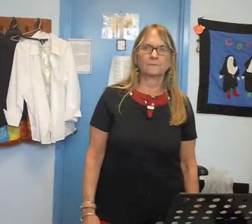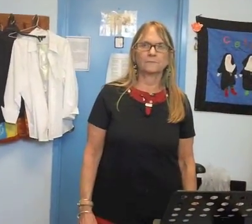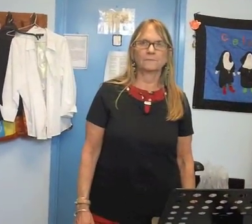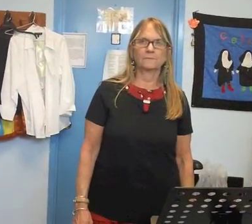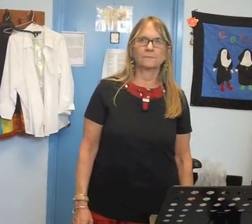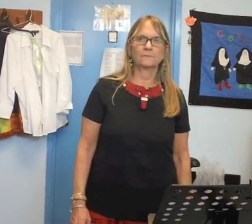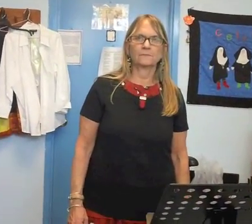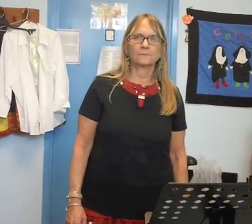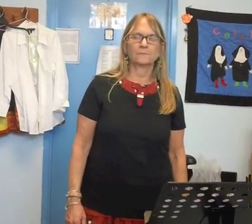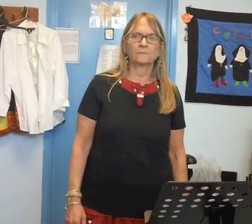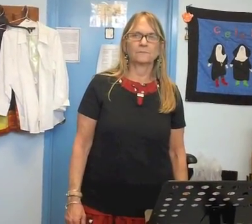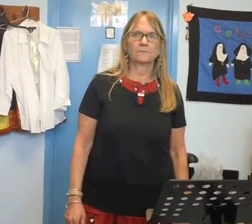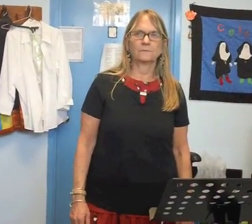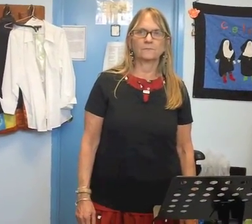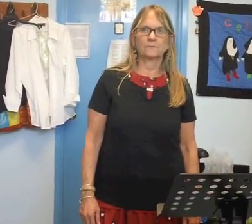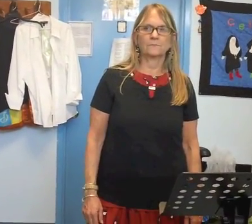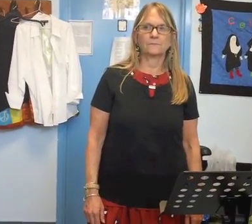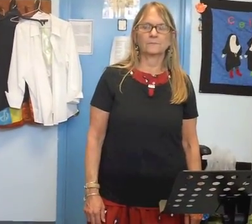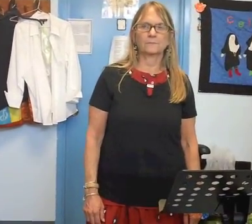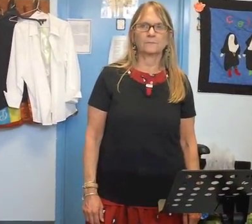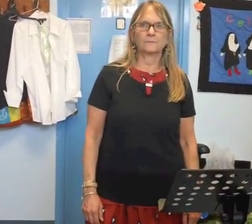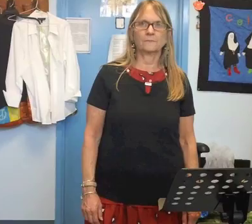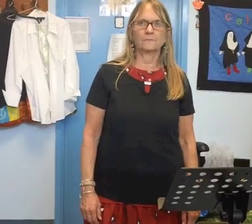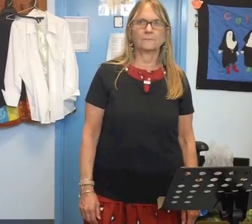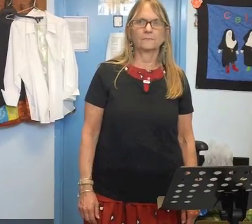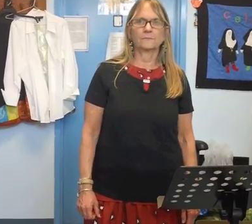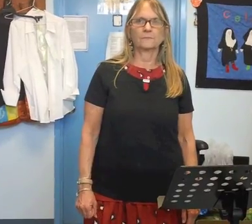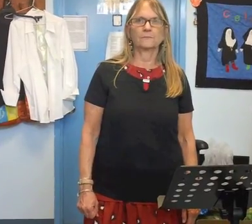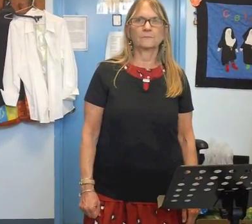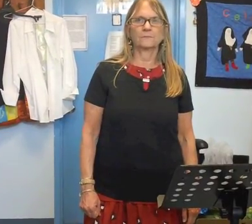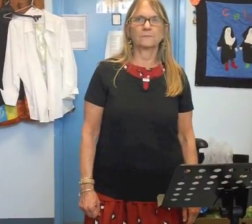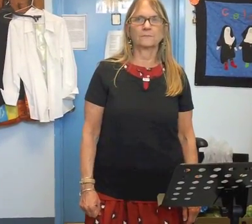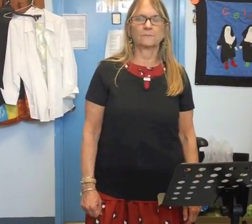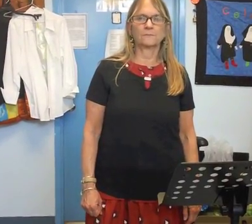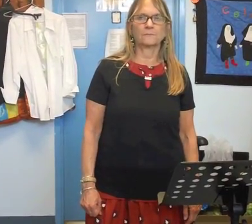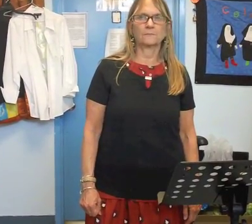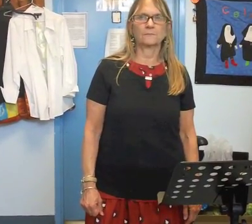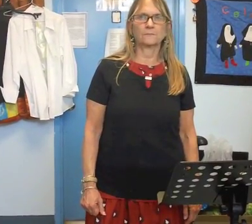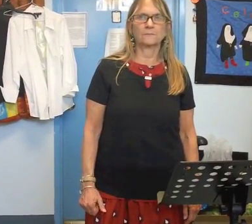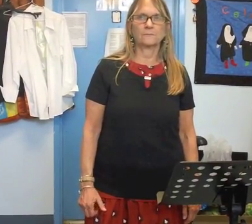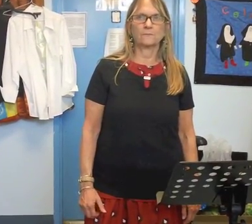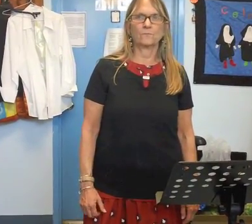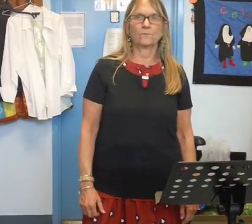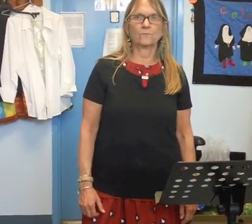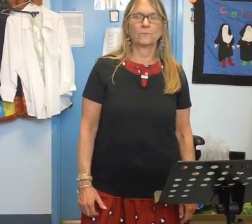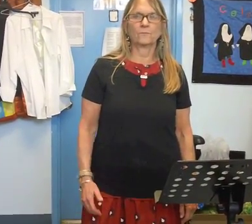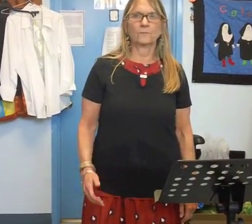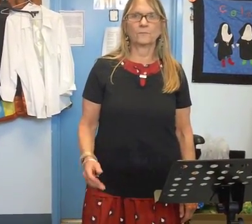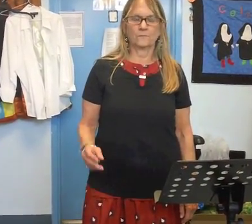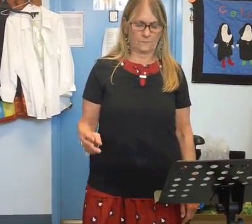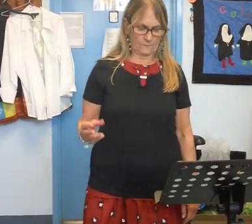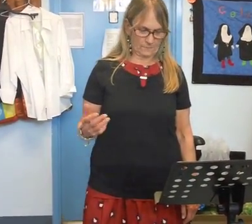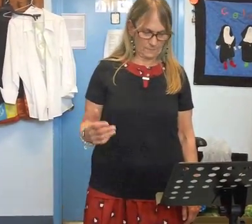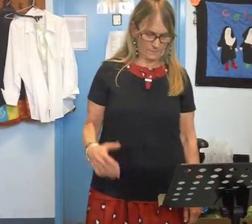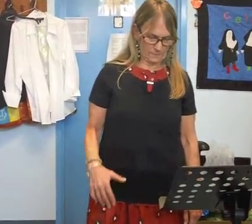page 43 and 44 starting with ain't you going home for vacation